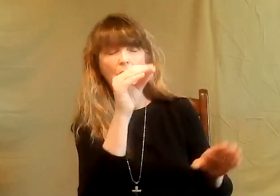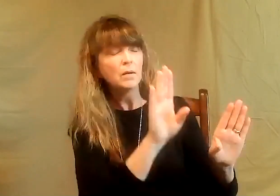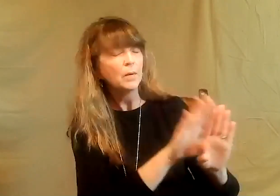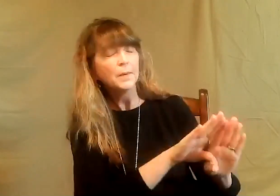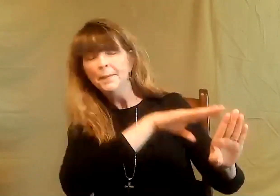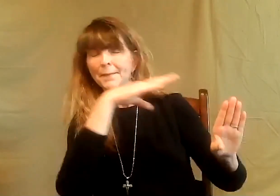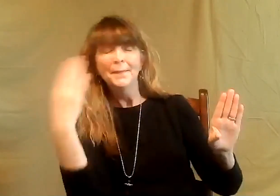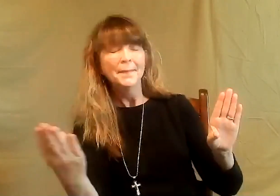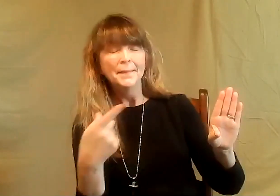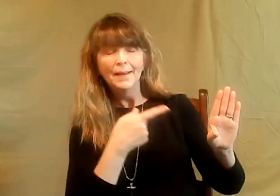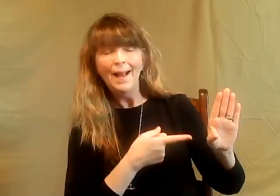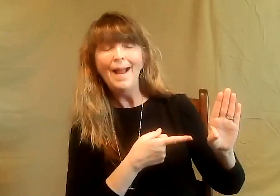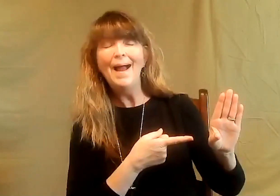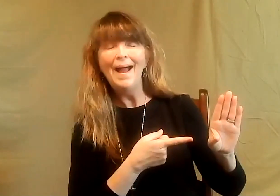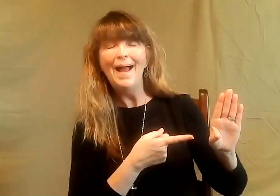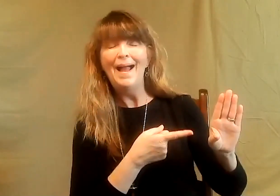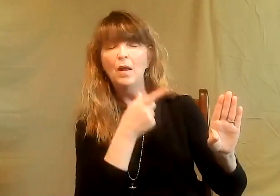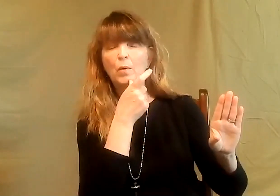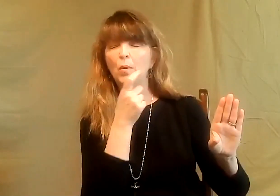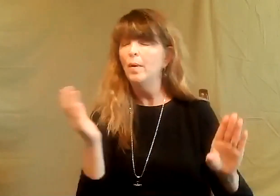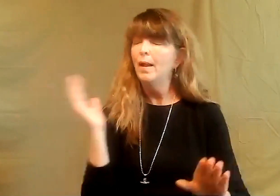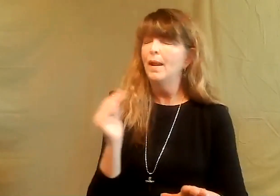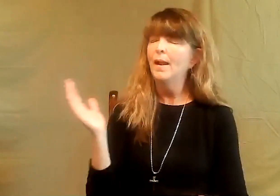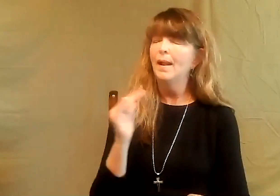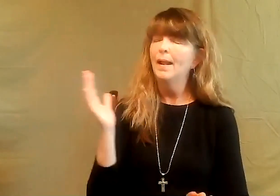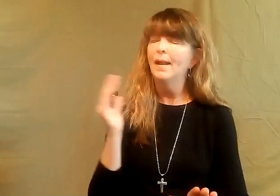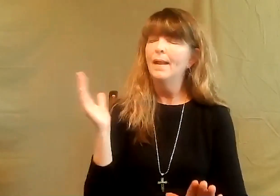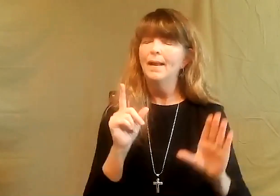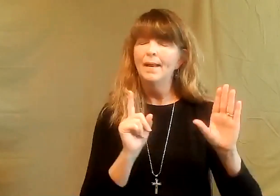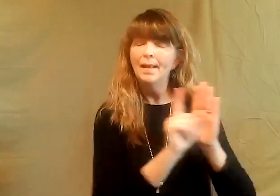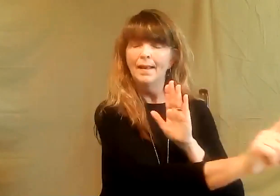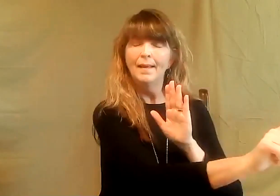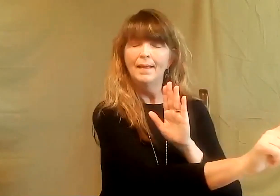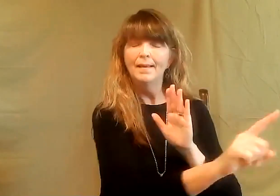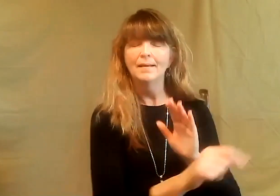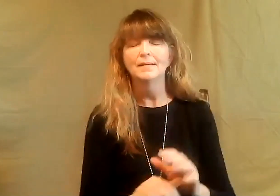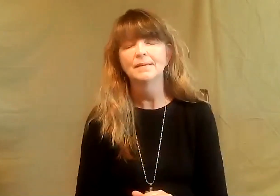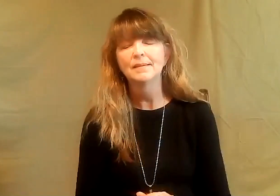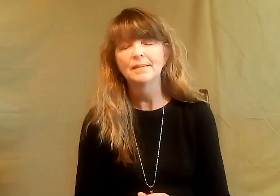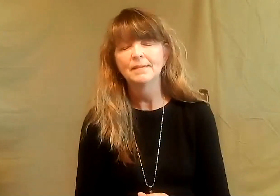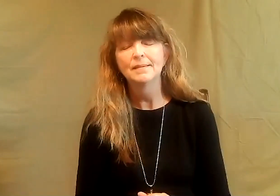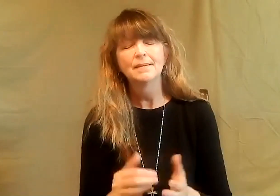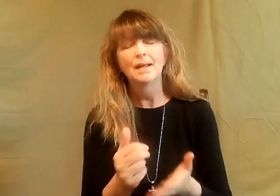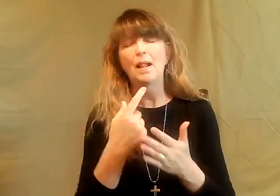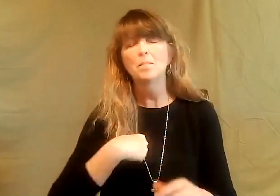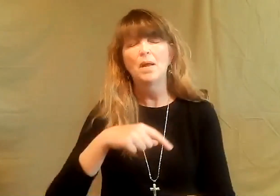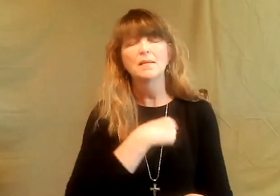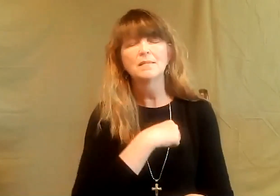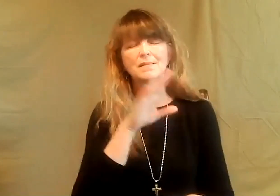Did Satan put this wall up in front of me? And to look at the door. To find the door. And see who's beckoning us through.